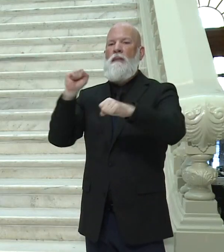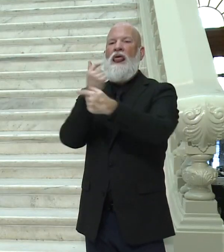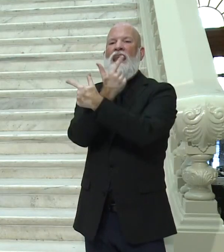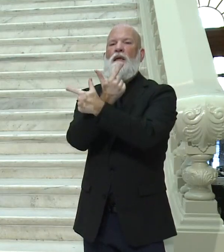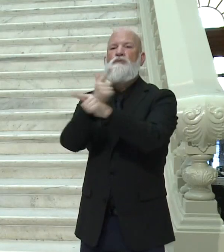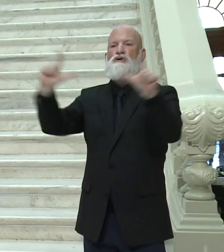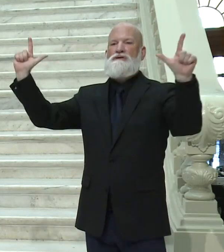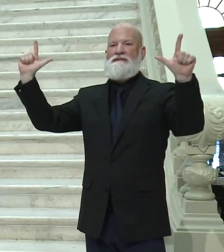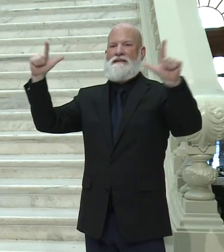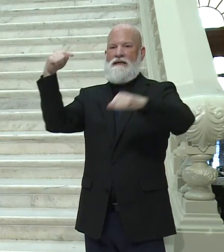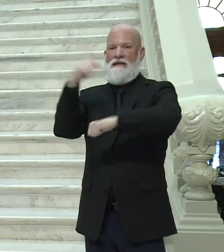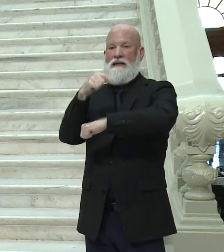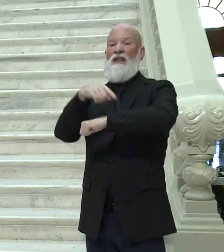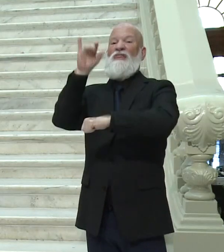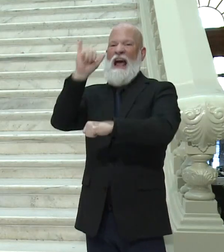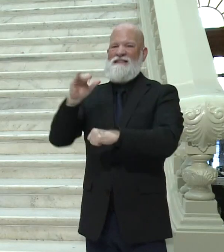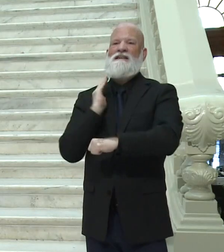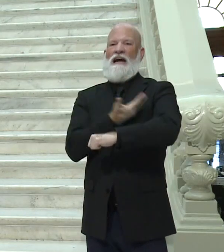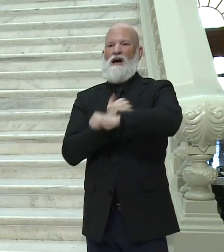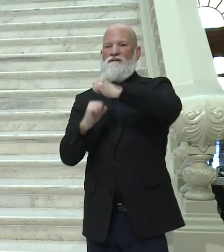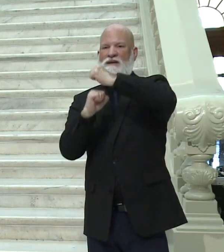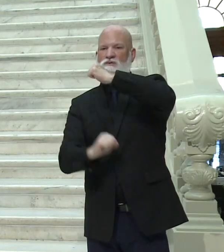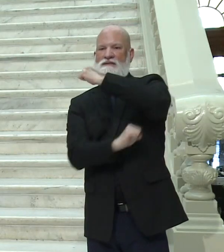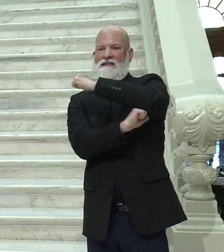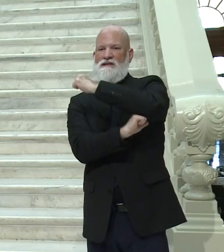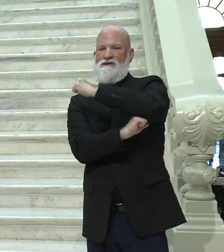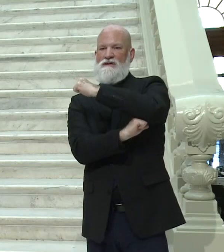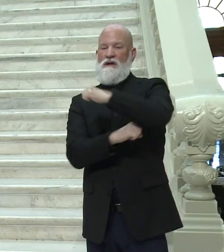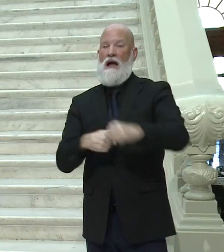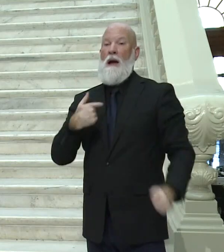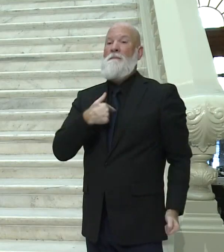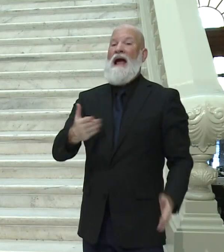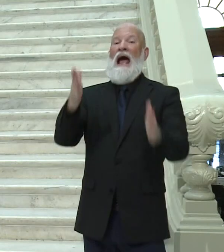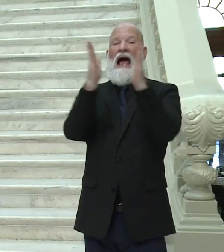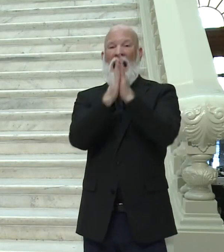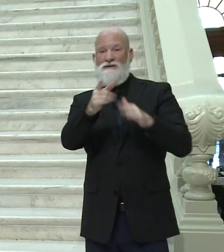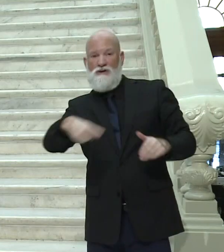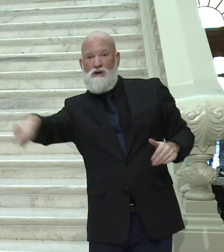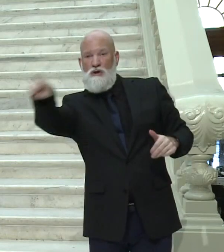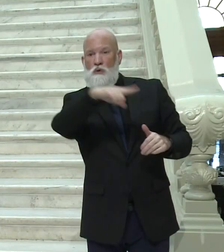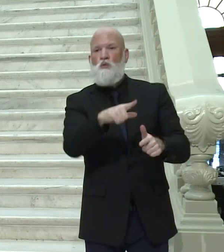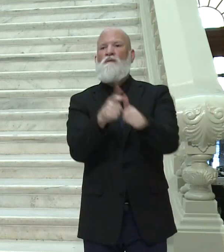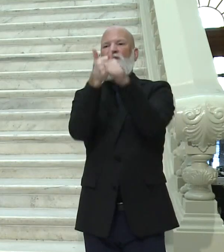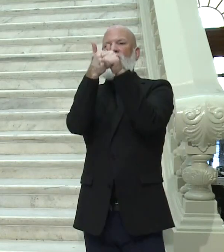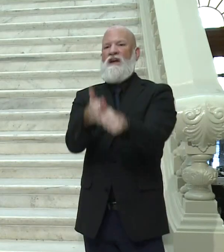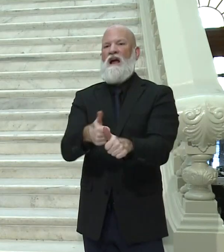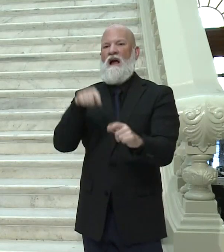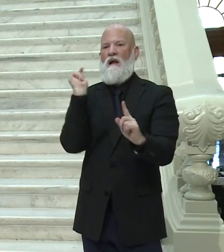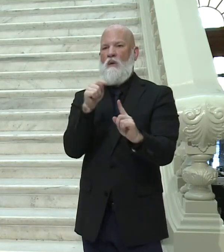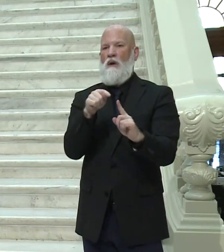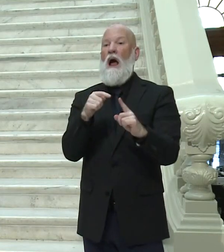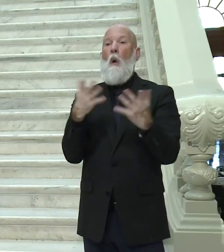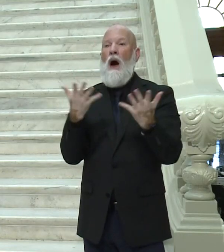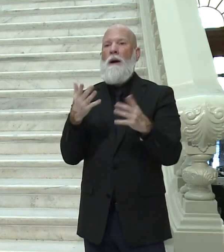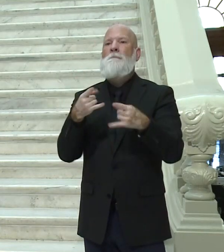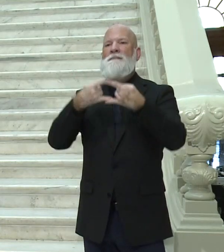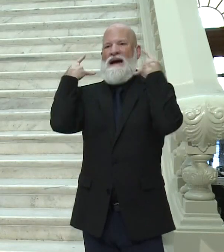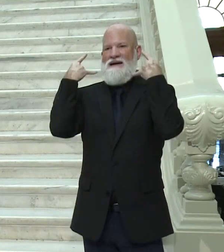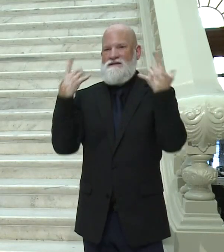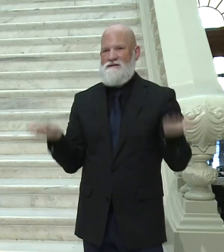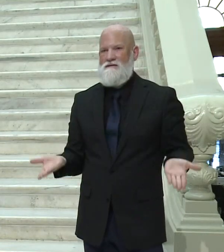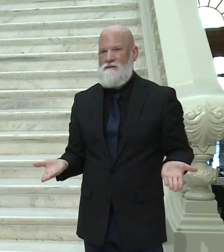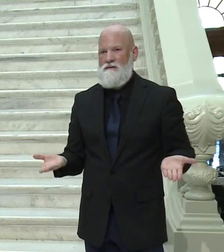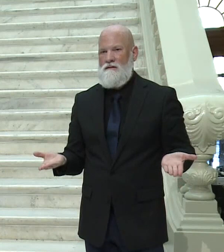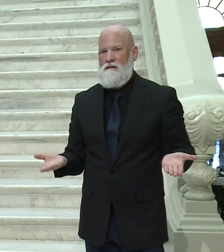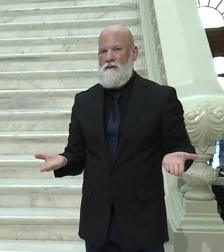the right thing right now, and I'm asking them to do it. And that's to wear a mask. But even before the whole mask issue came up, you know what